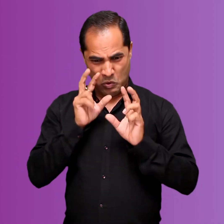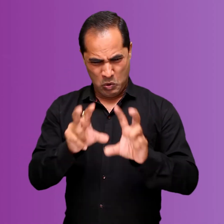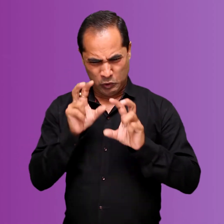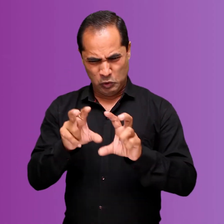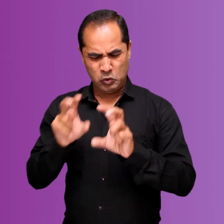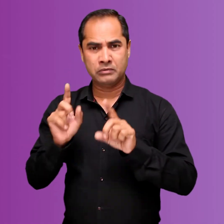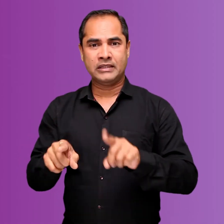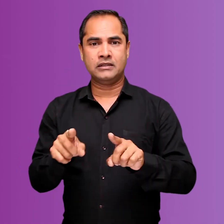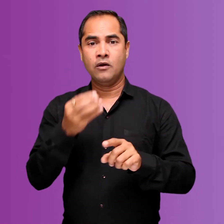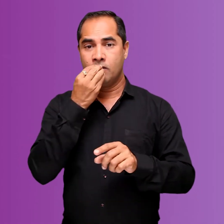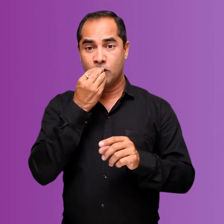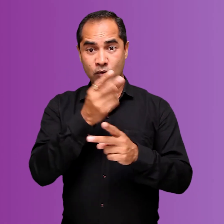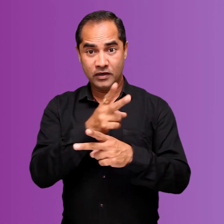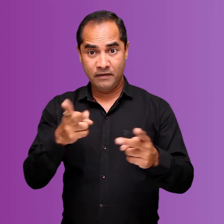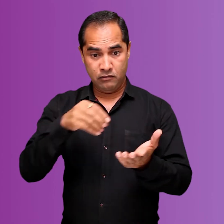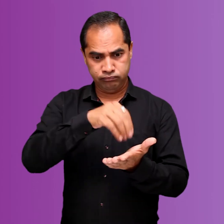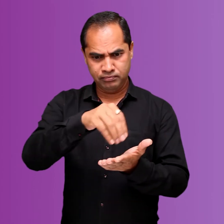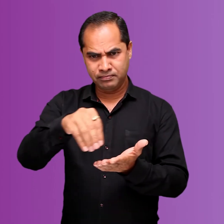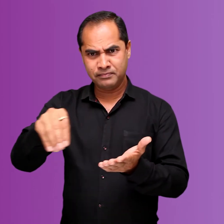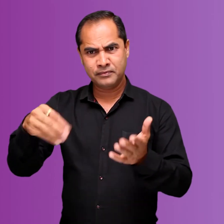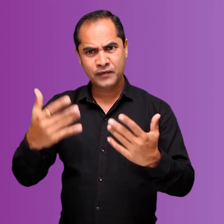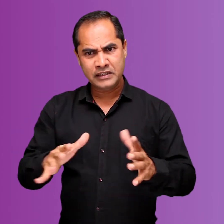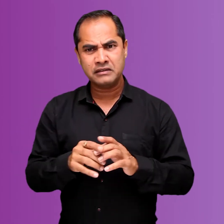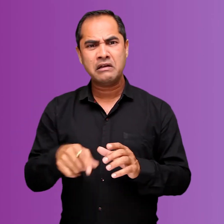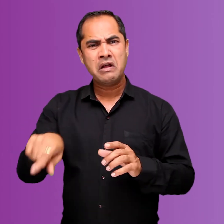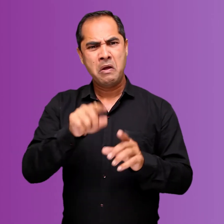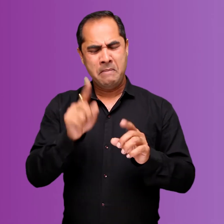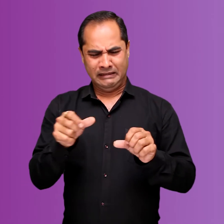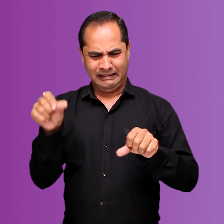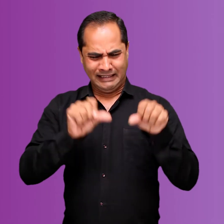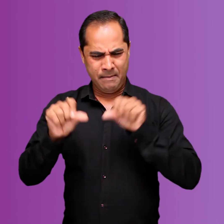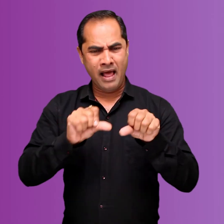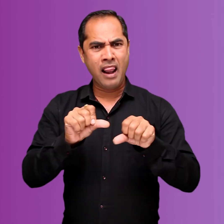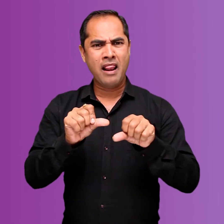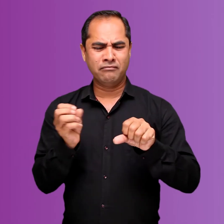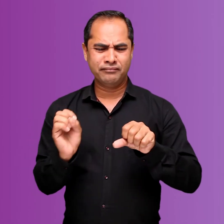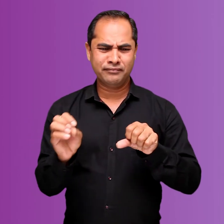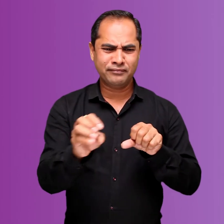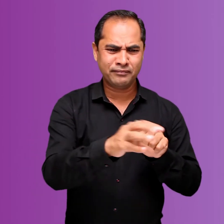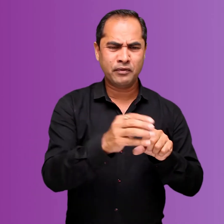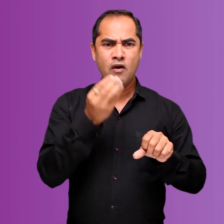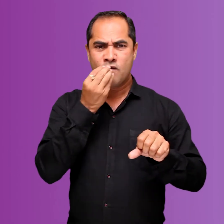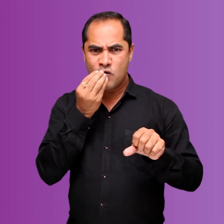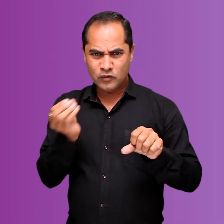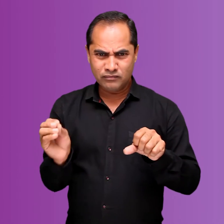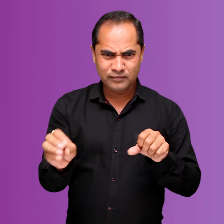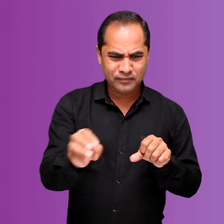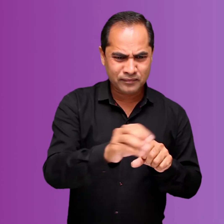farming is labor-intensive farming where high doses of biochemical inputs are